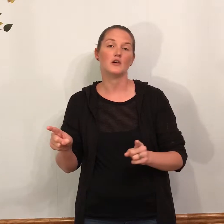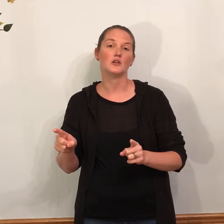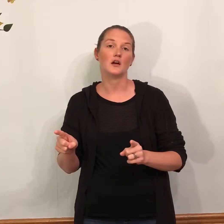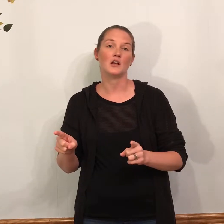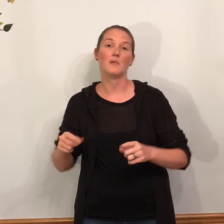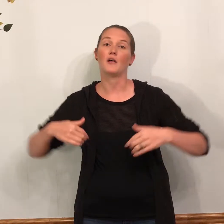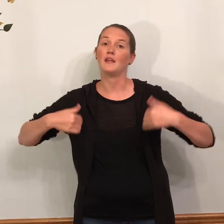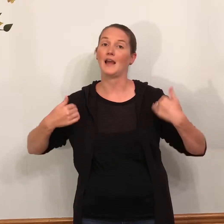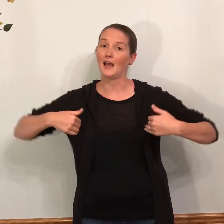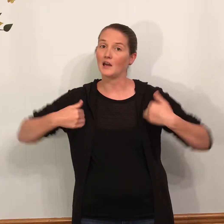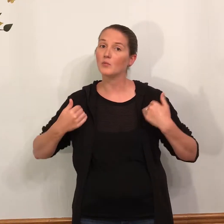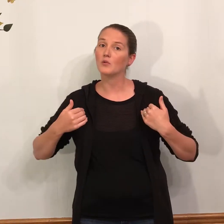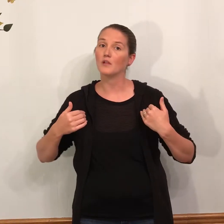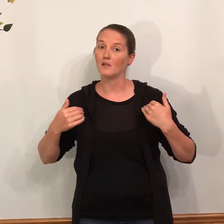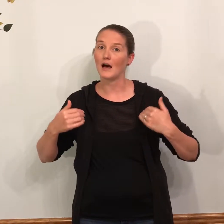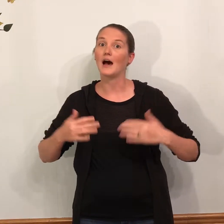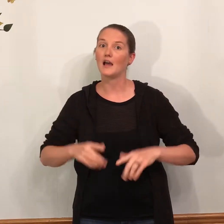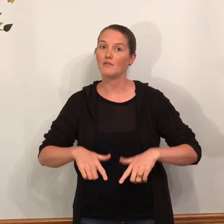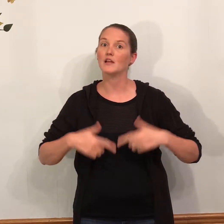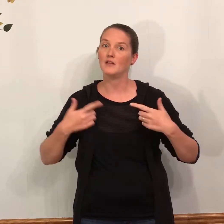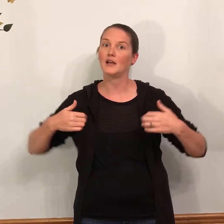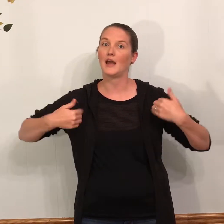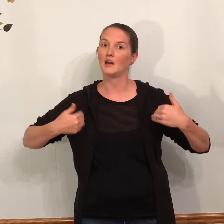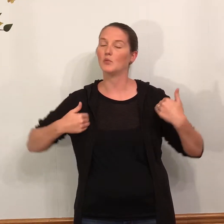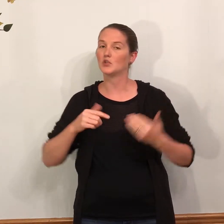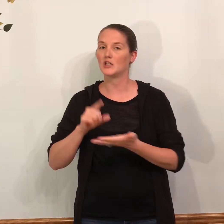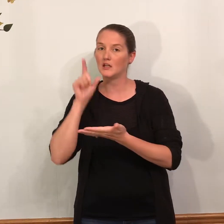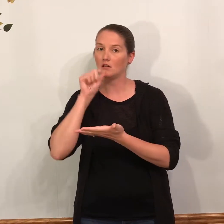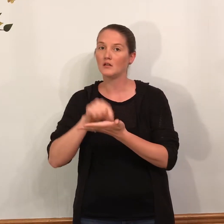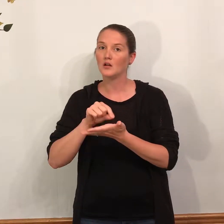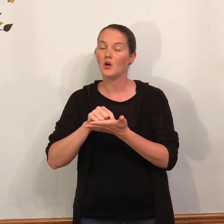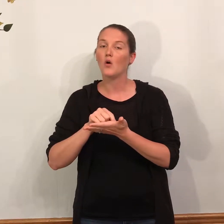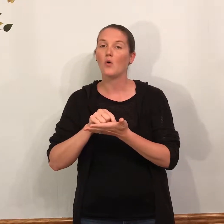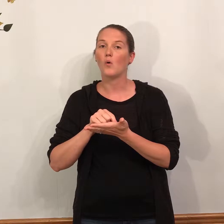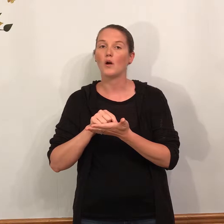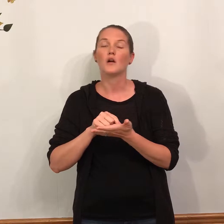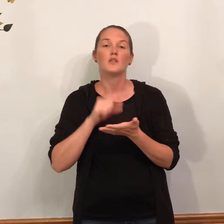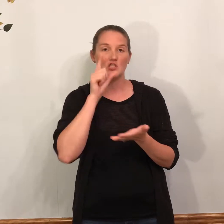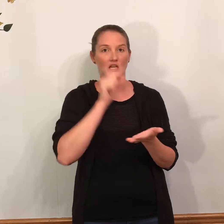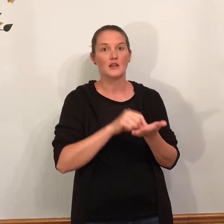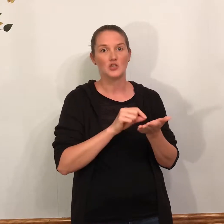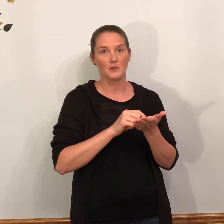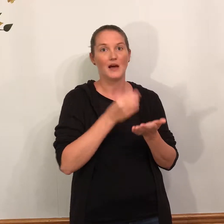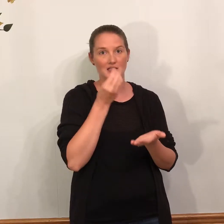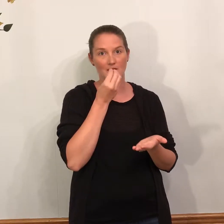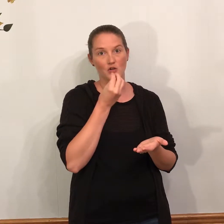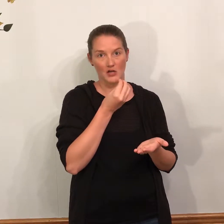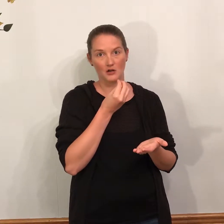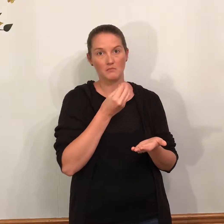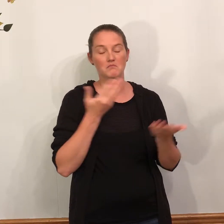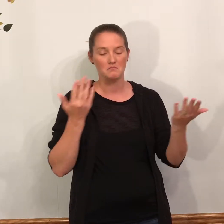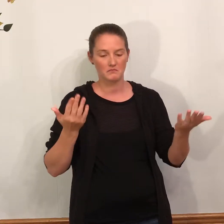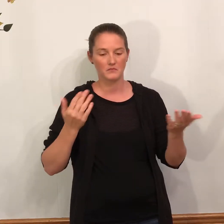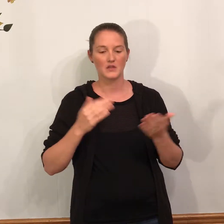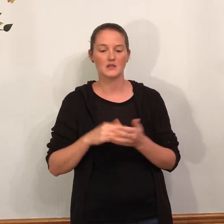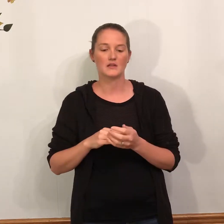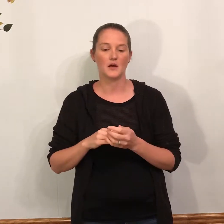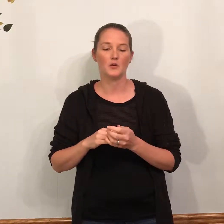you're talking about the animal, the live living animal chicken, or the chicken that you're about to eat for dinner. So